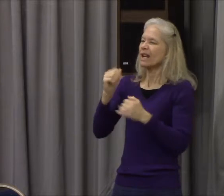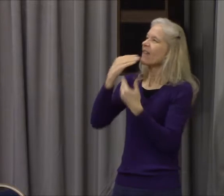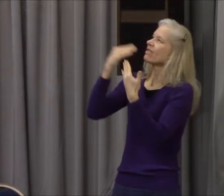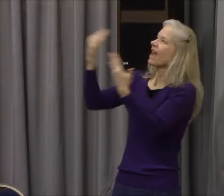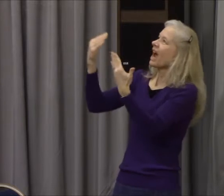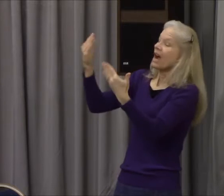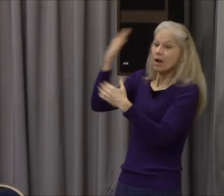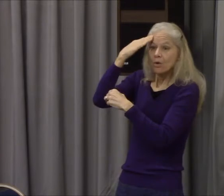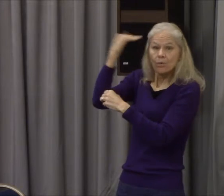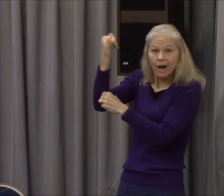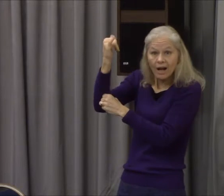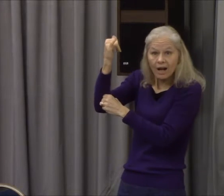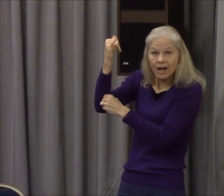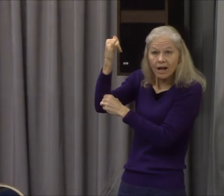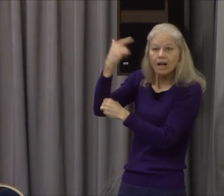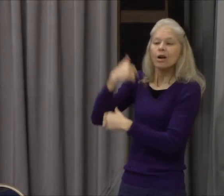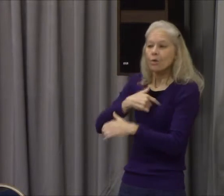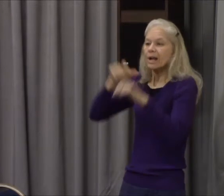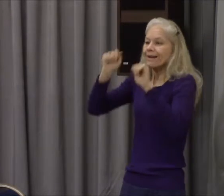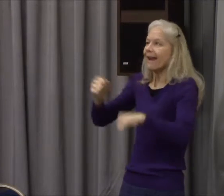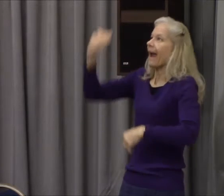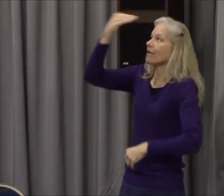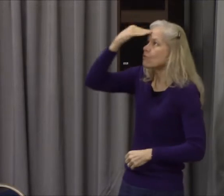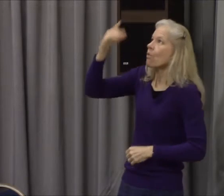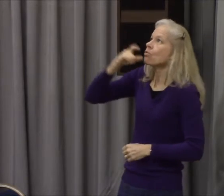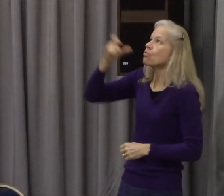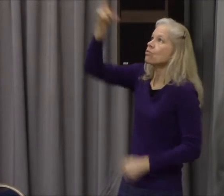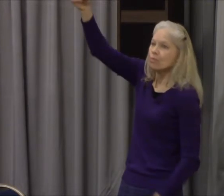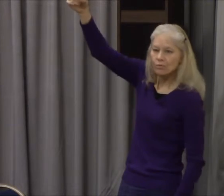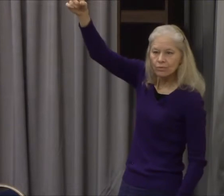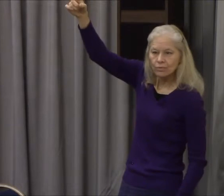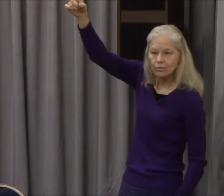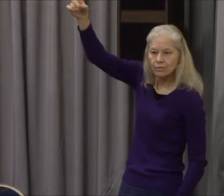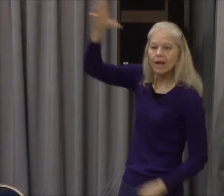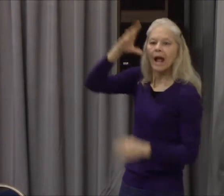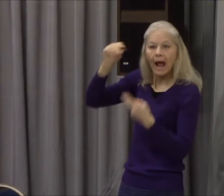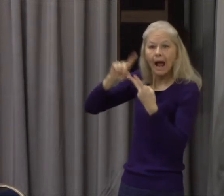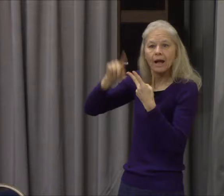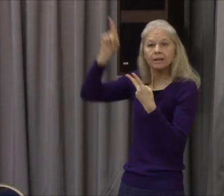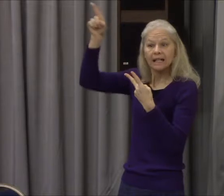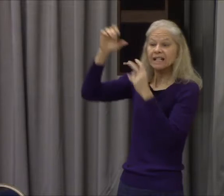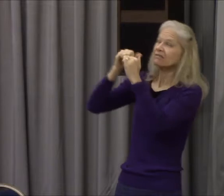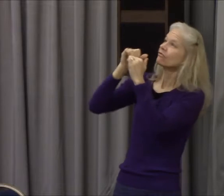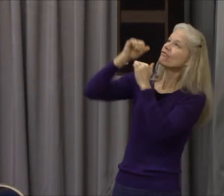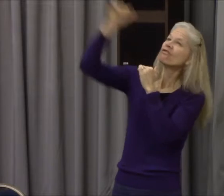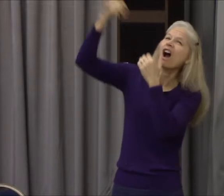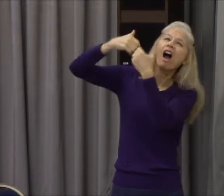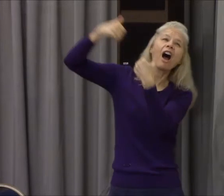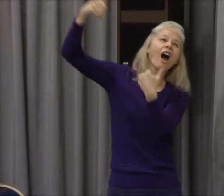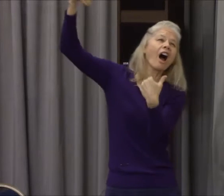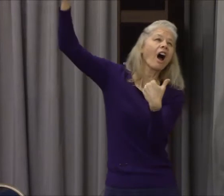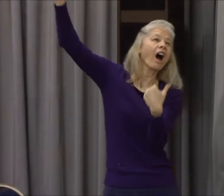The Apostle Paul, as he was traveling on his missionary journeys, he